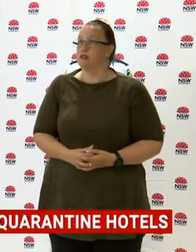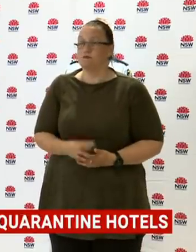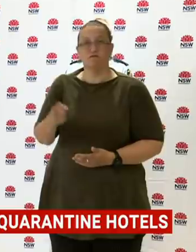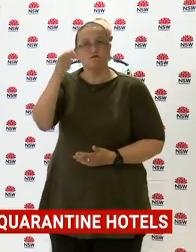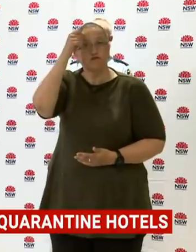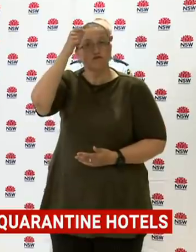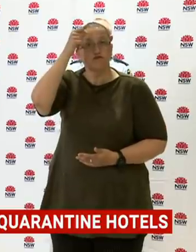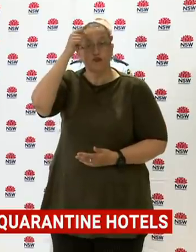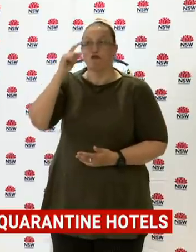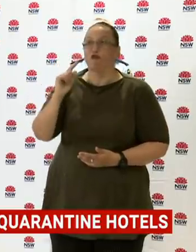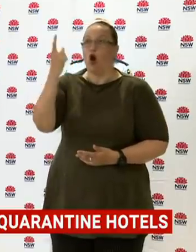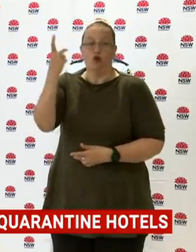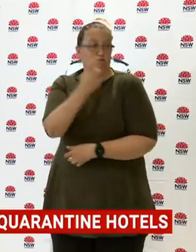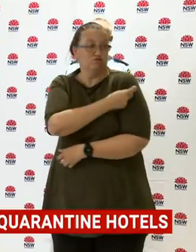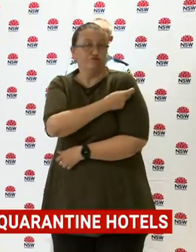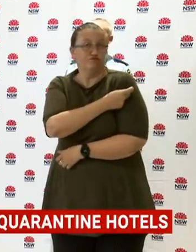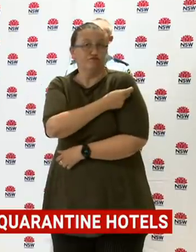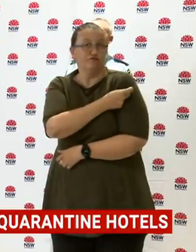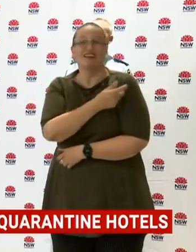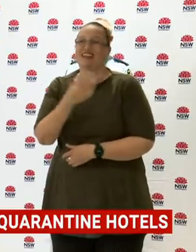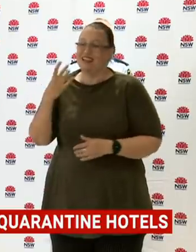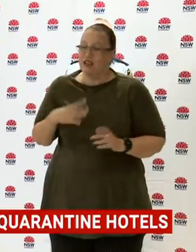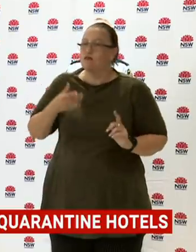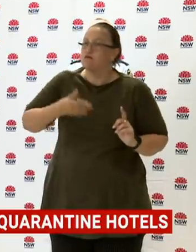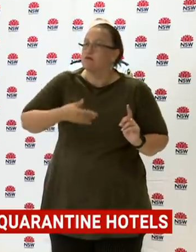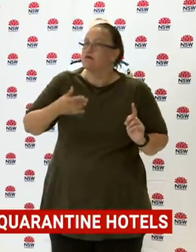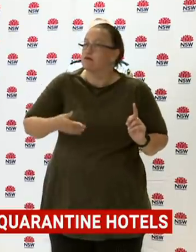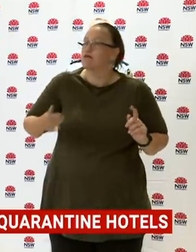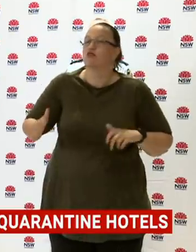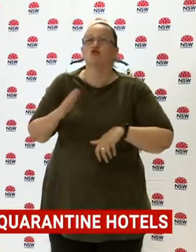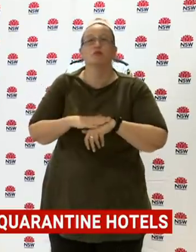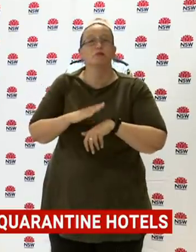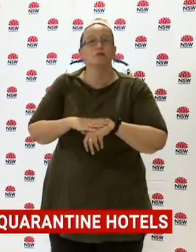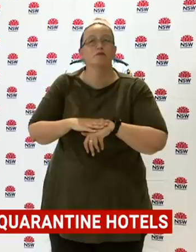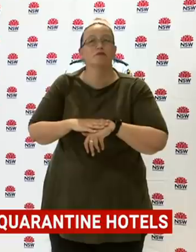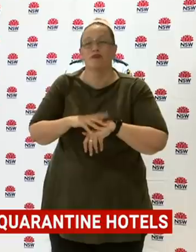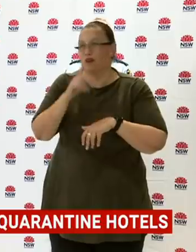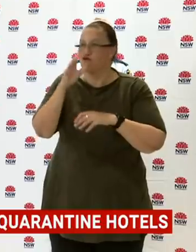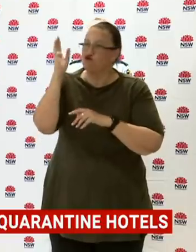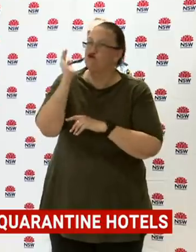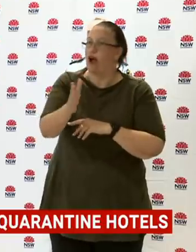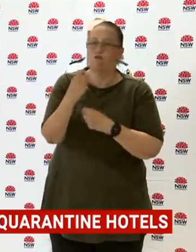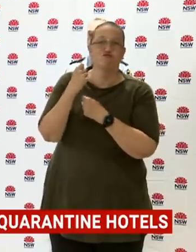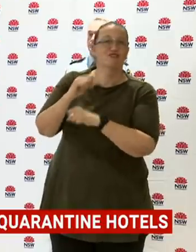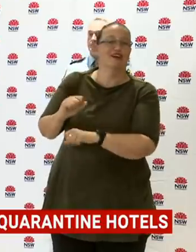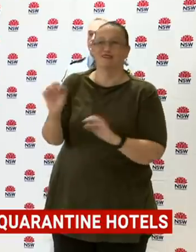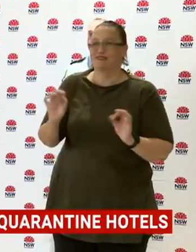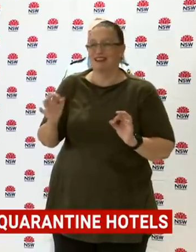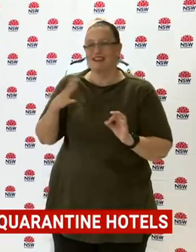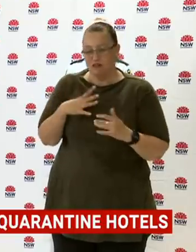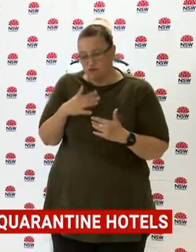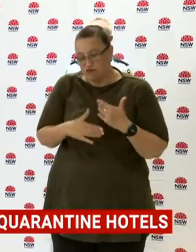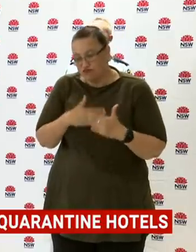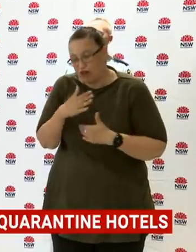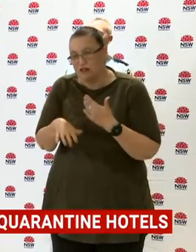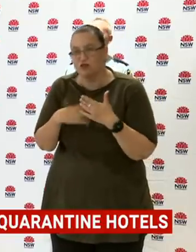aware, the antibody reaction that's required from vaccination doesn't get confirmed or doesn't achieve its